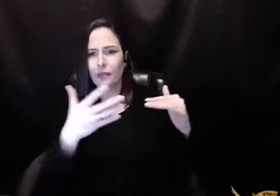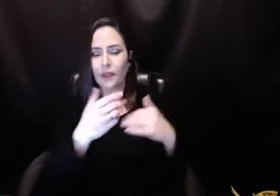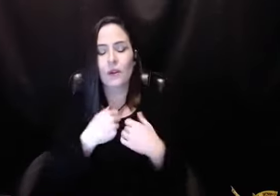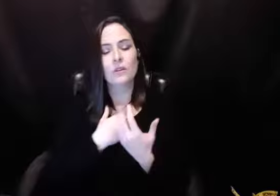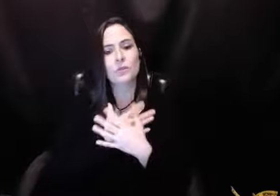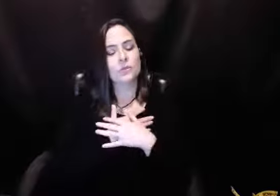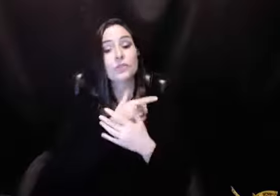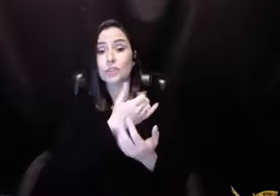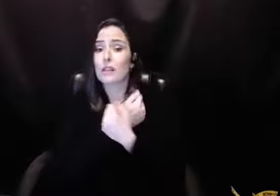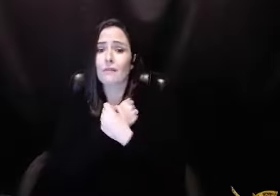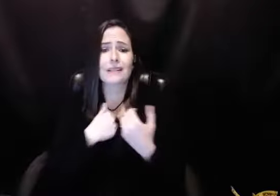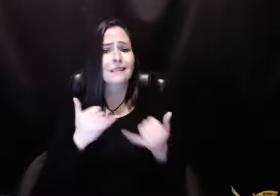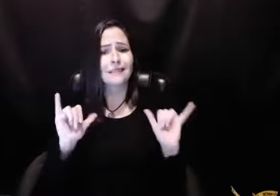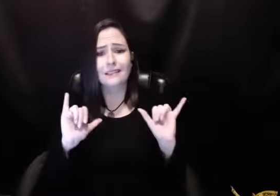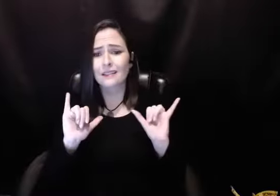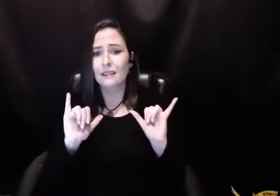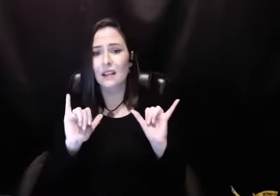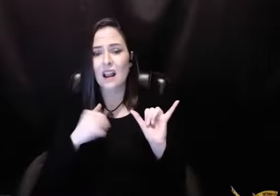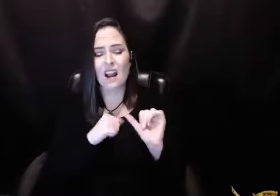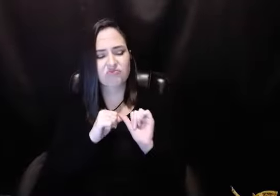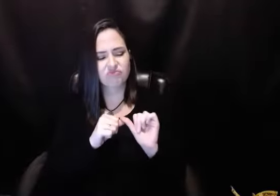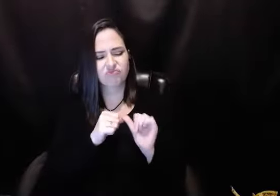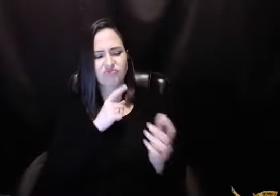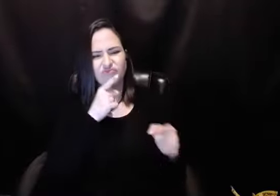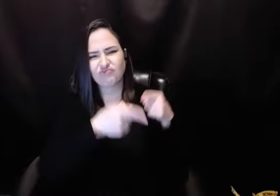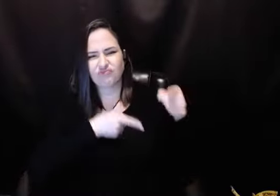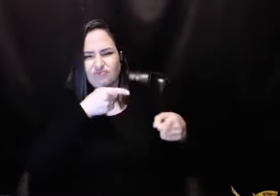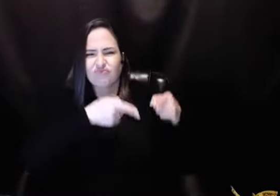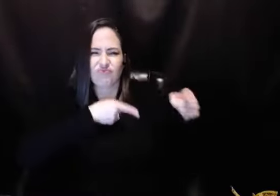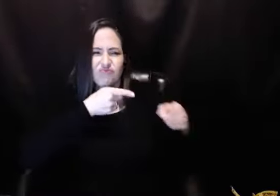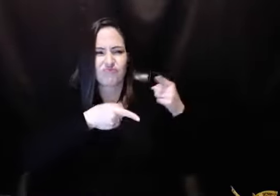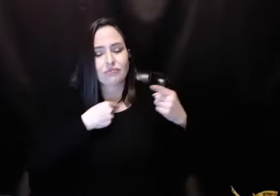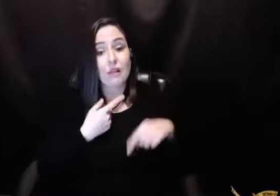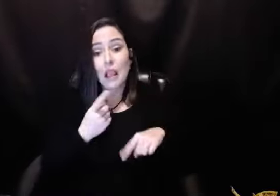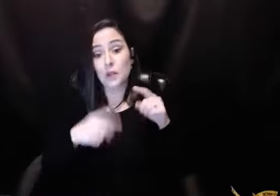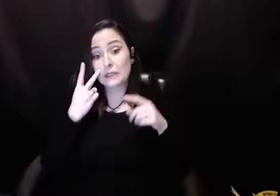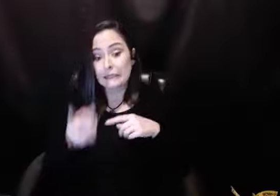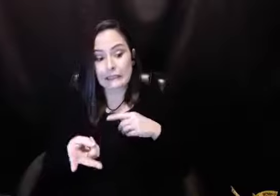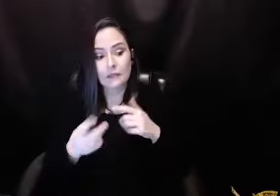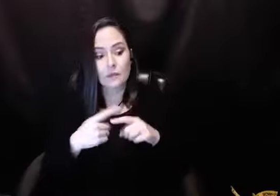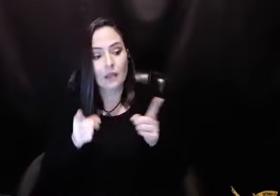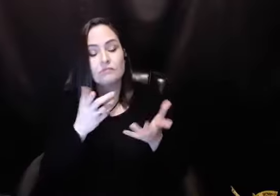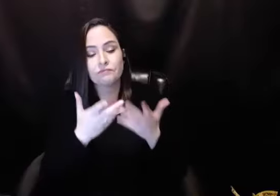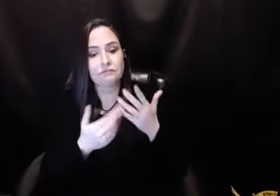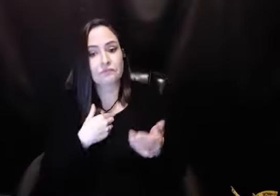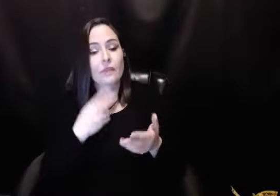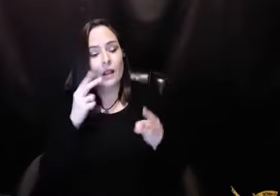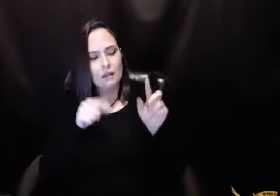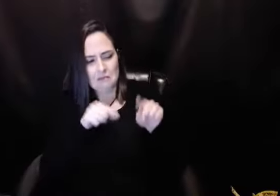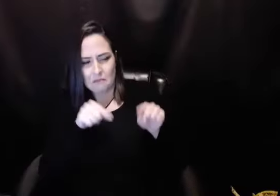public. made fun of her to other people. And she loved me beyond anything you could ask. And I just continued. I ridiculed my mom.